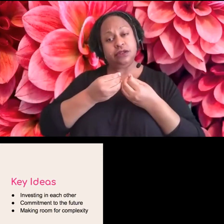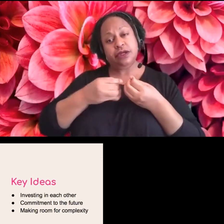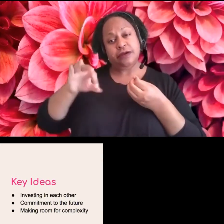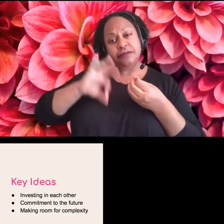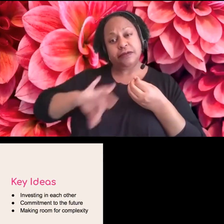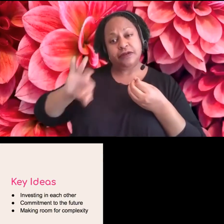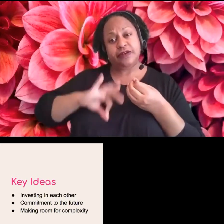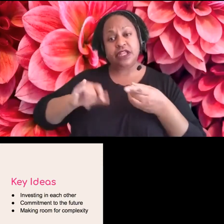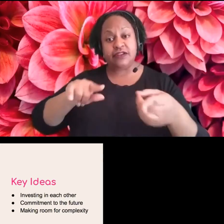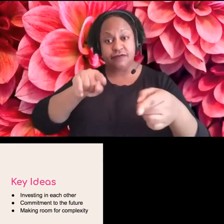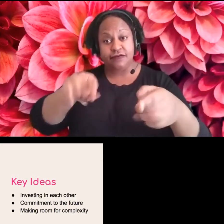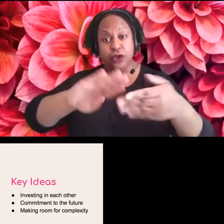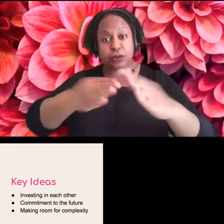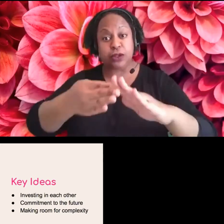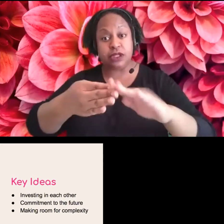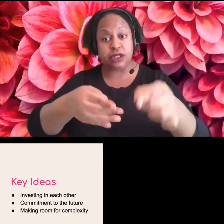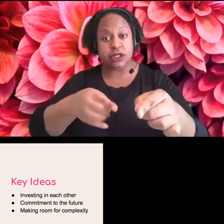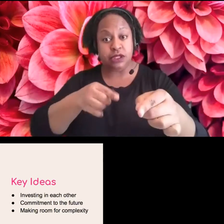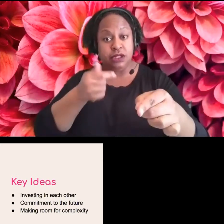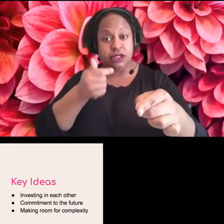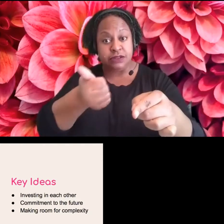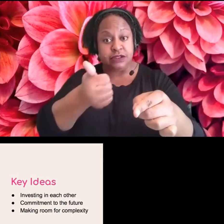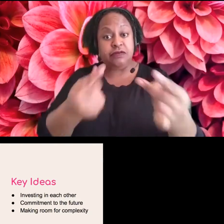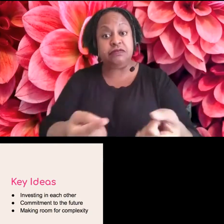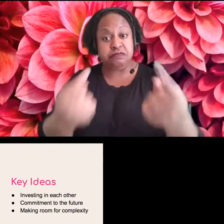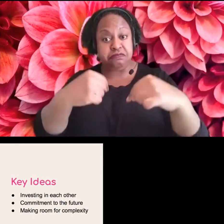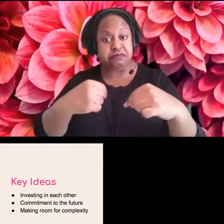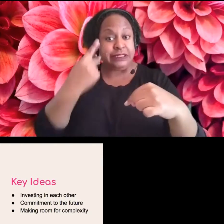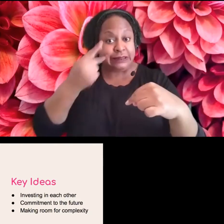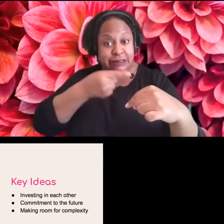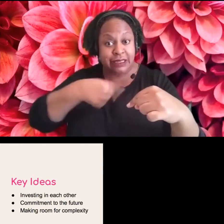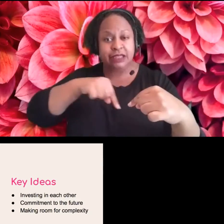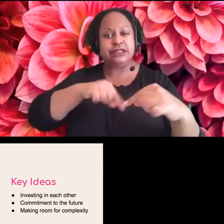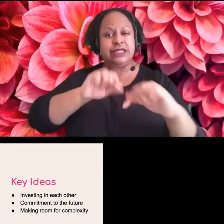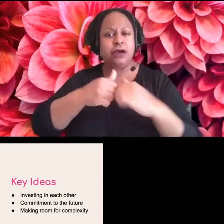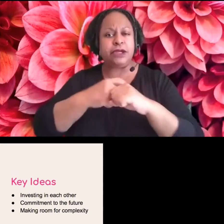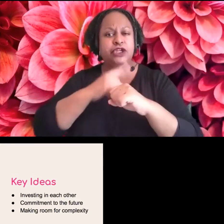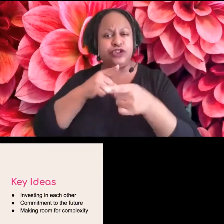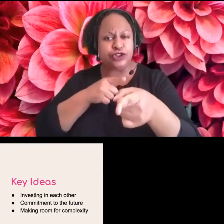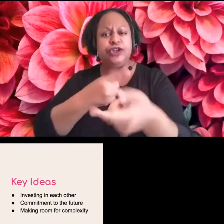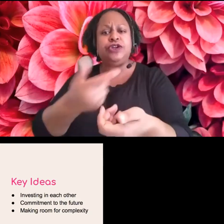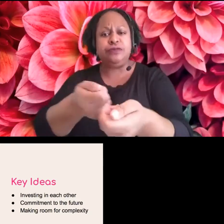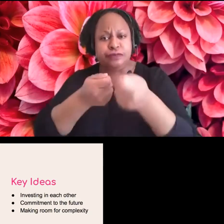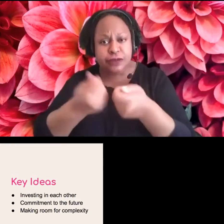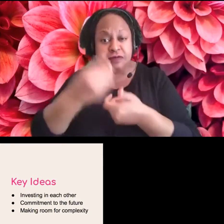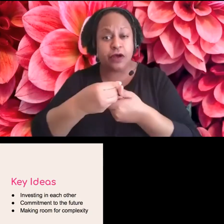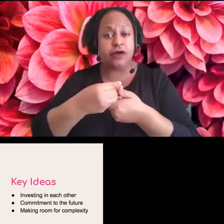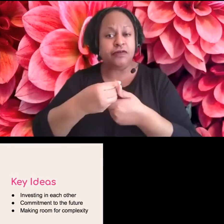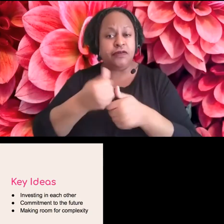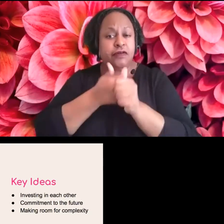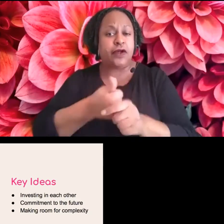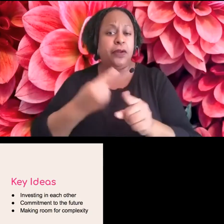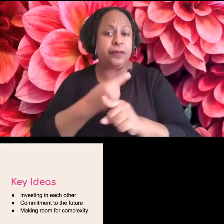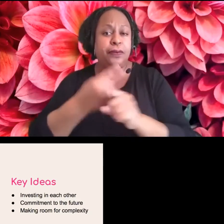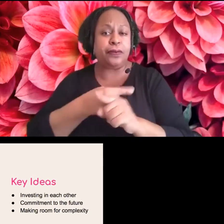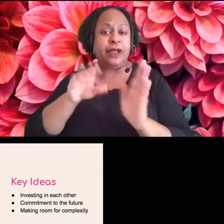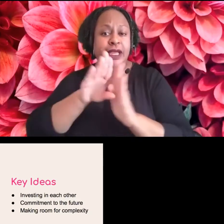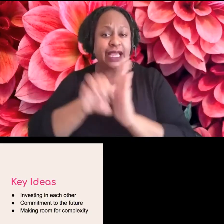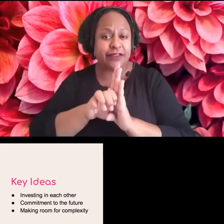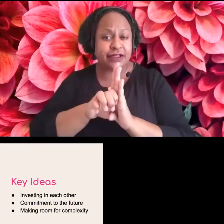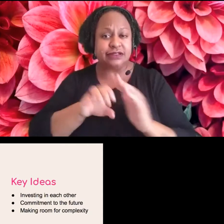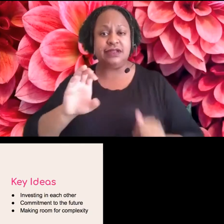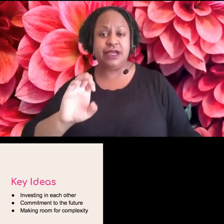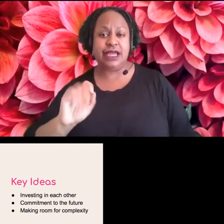visibility of this community and how can I approach that visibility ethically? And so I'm just quickly going to go through each of these goals.